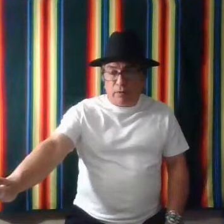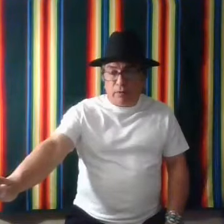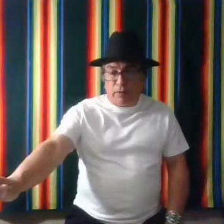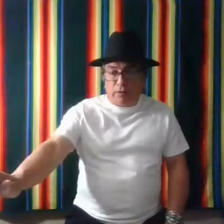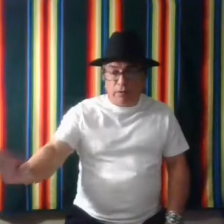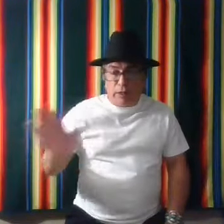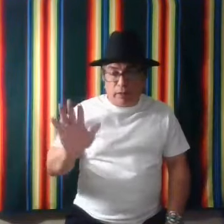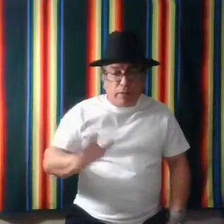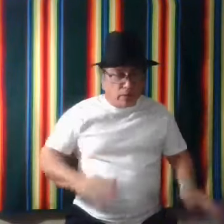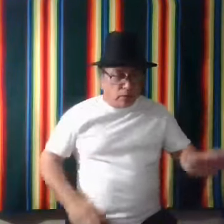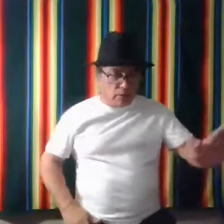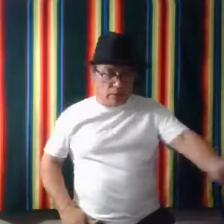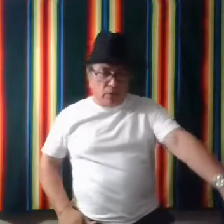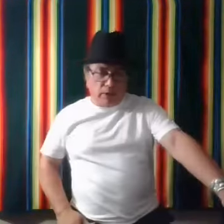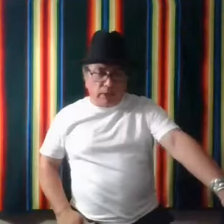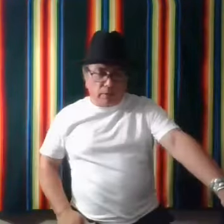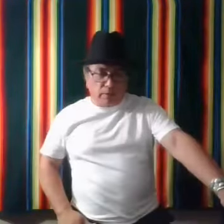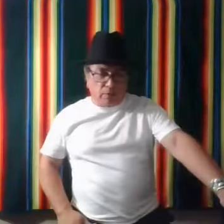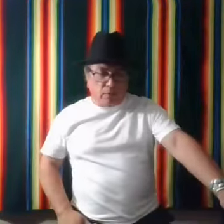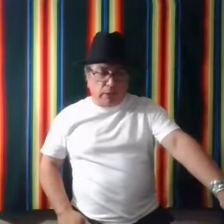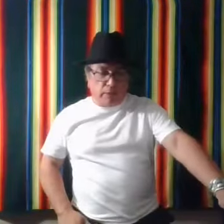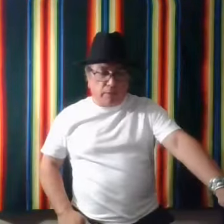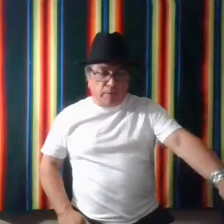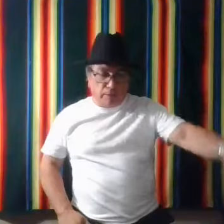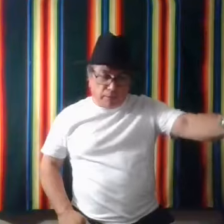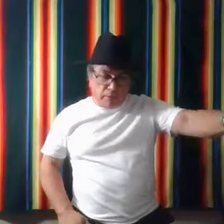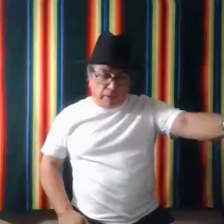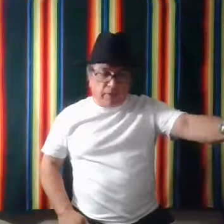What's that? Hold it down. Wait. Right there.